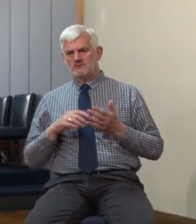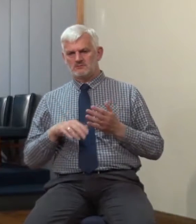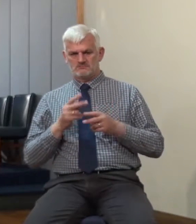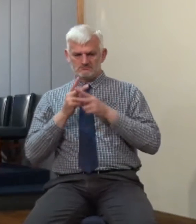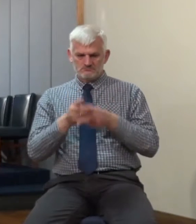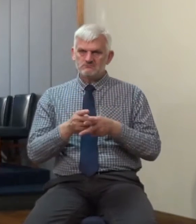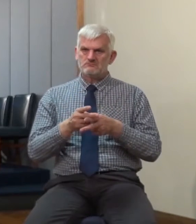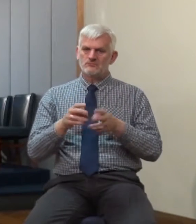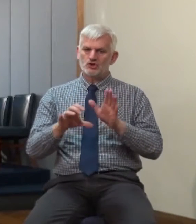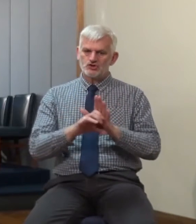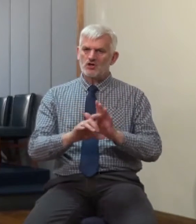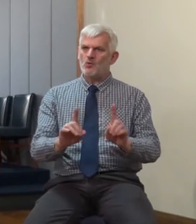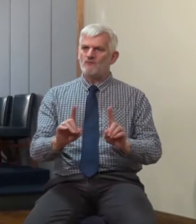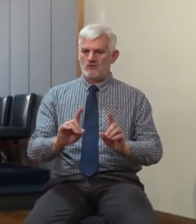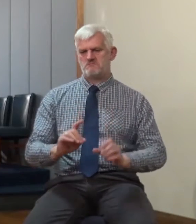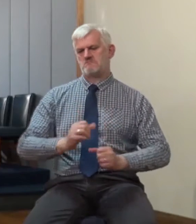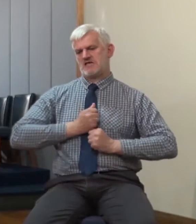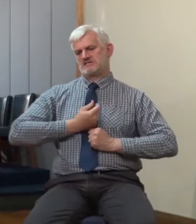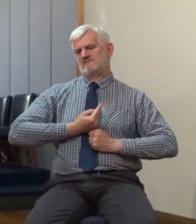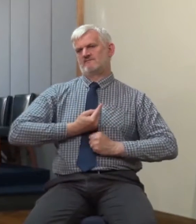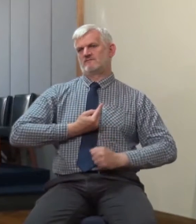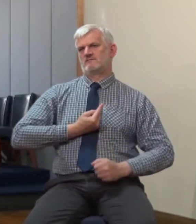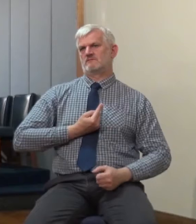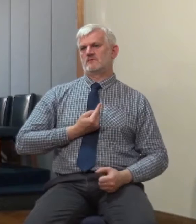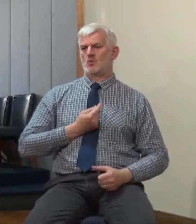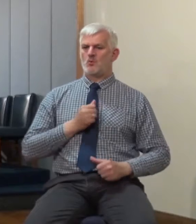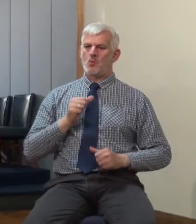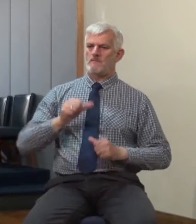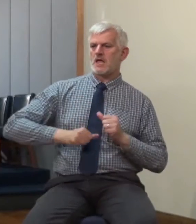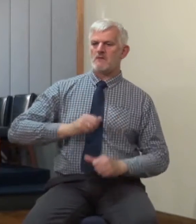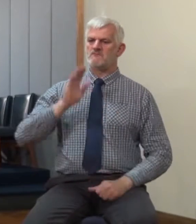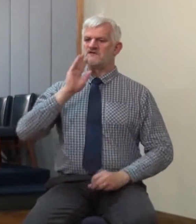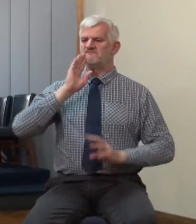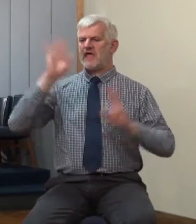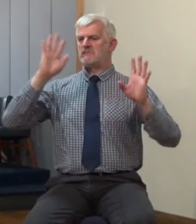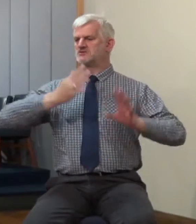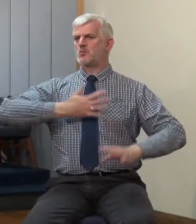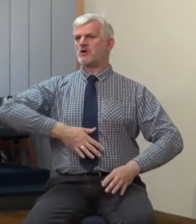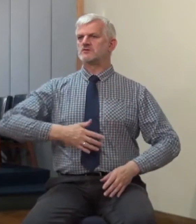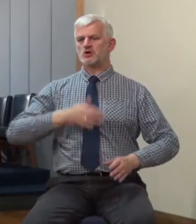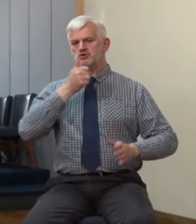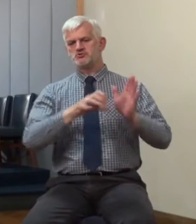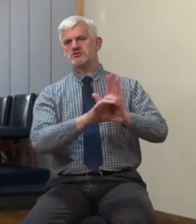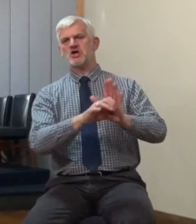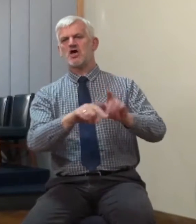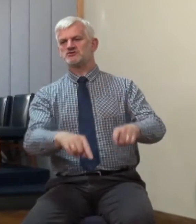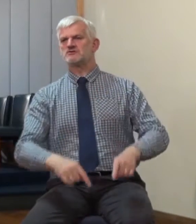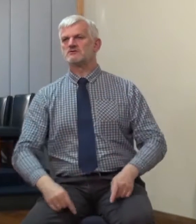for his own fame and fortune for his own advance it turns out he's going to be